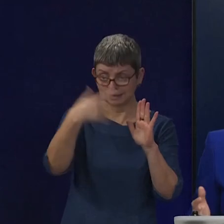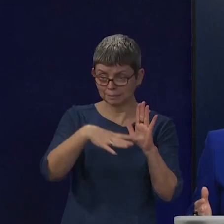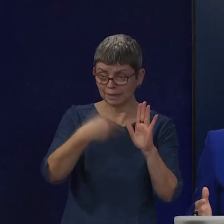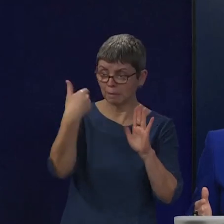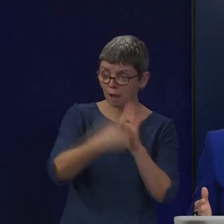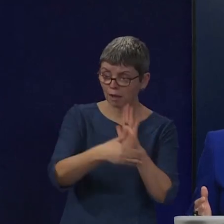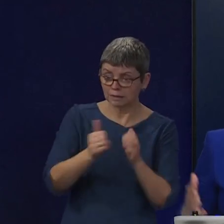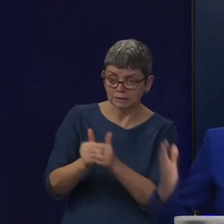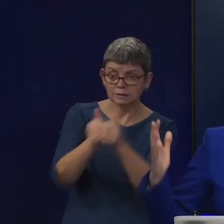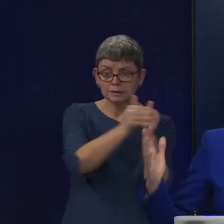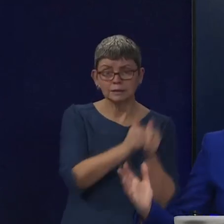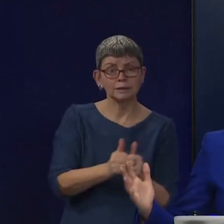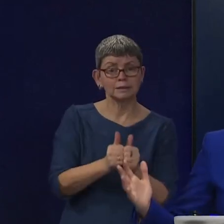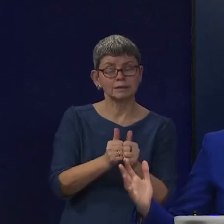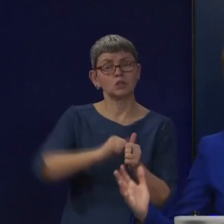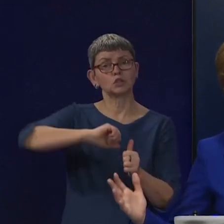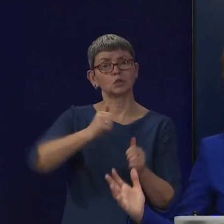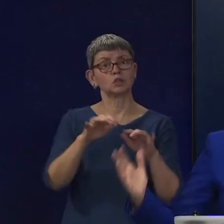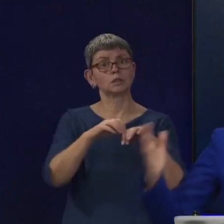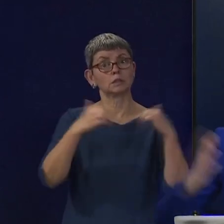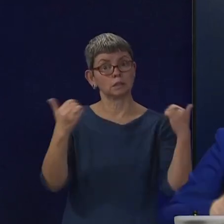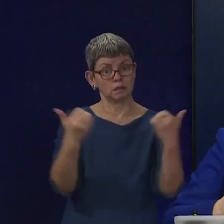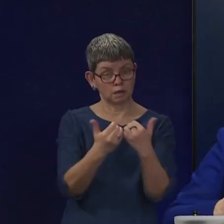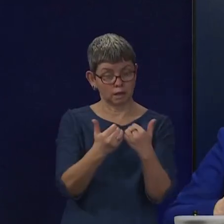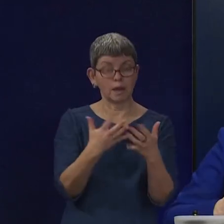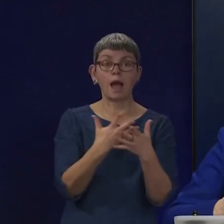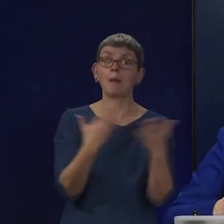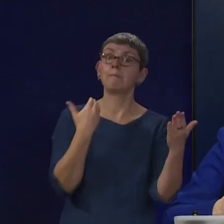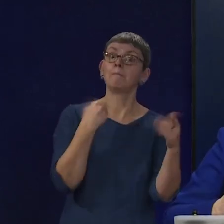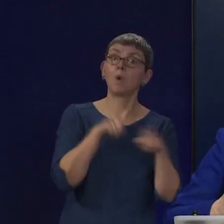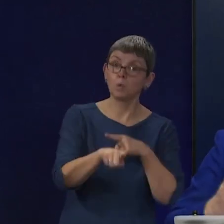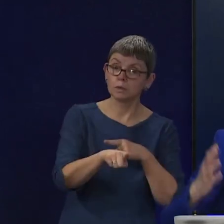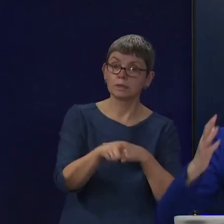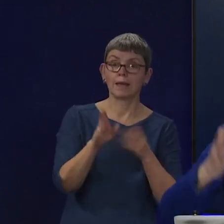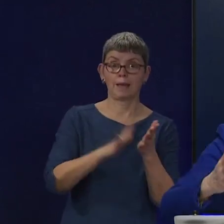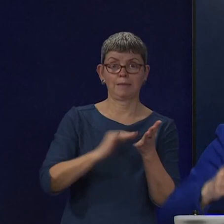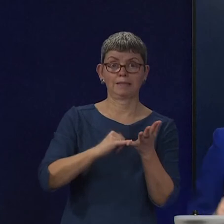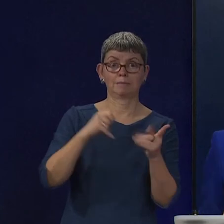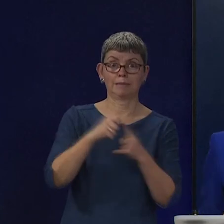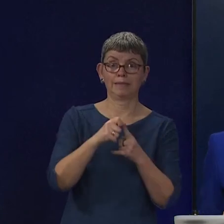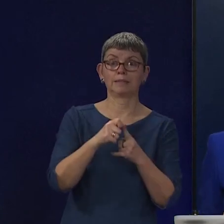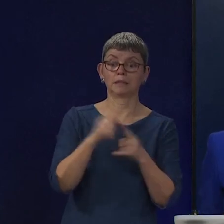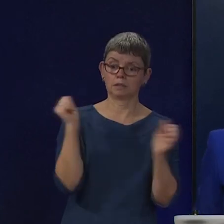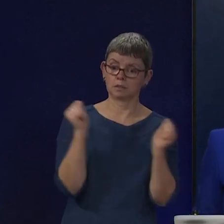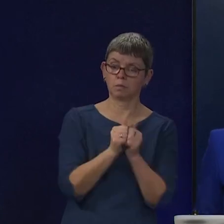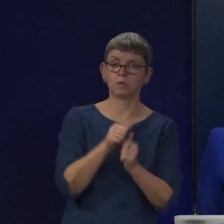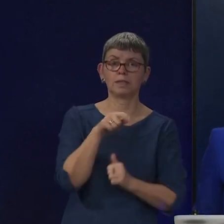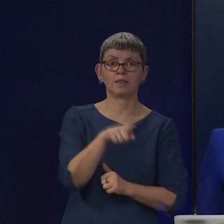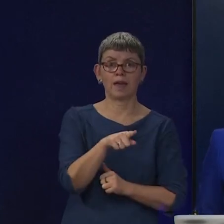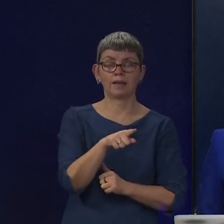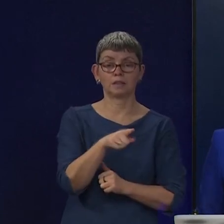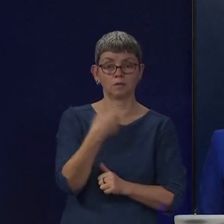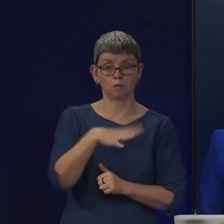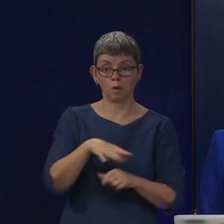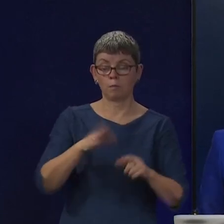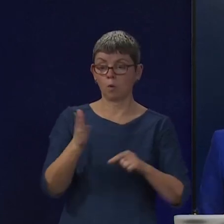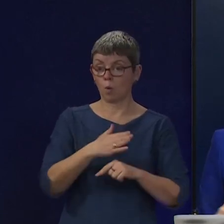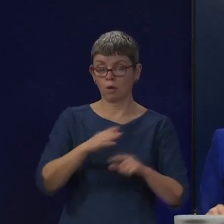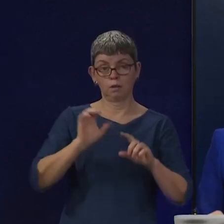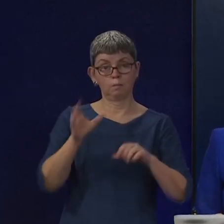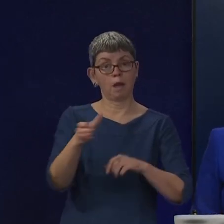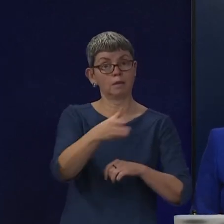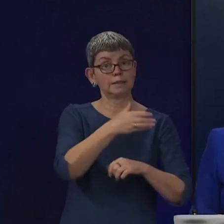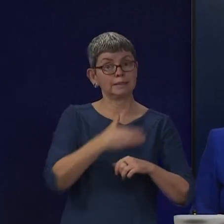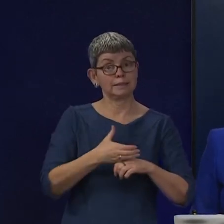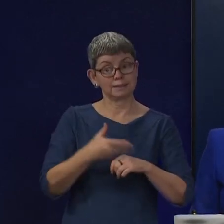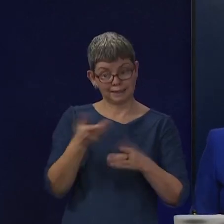by the Scottish Parliament, by a significant majority, MSPs across all parties, and the vast majority of MSPs in his own party. And I think he